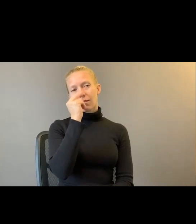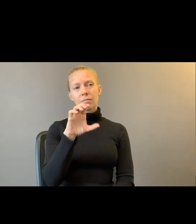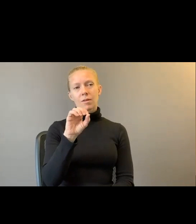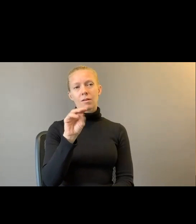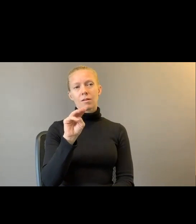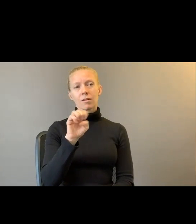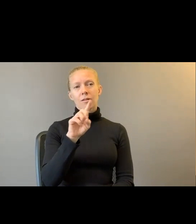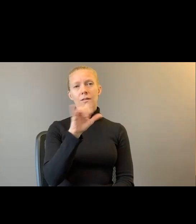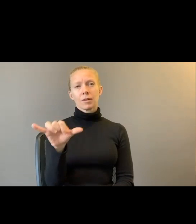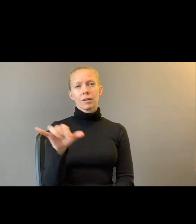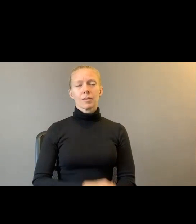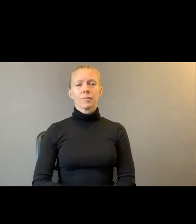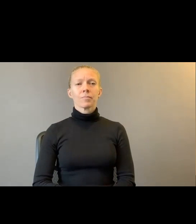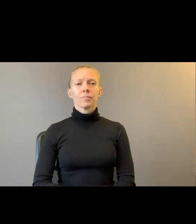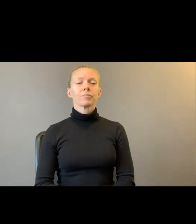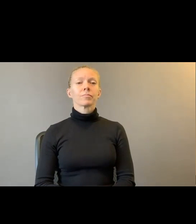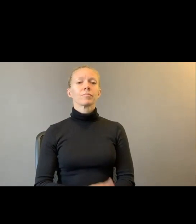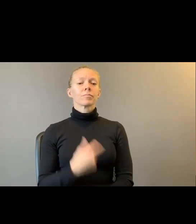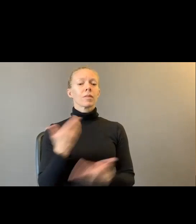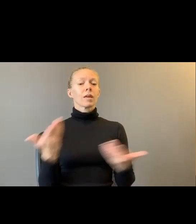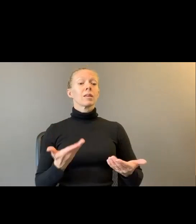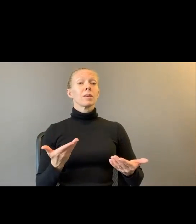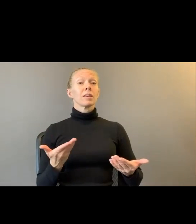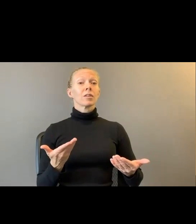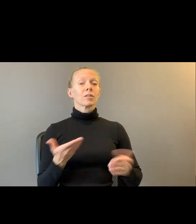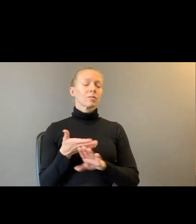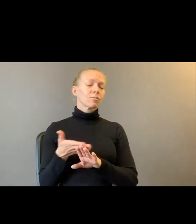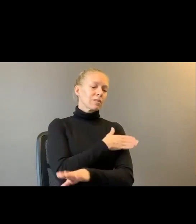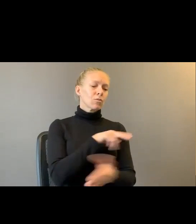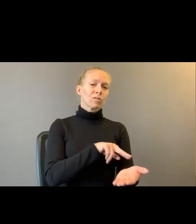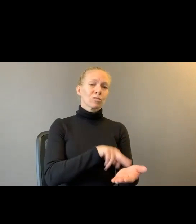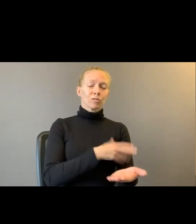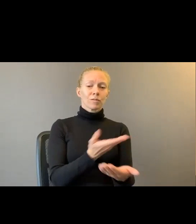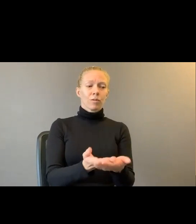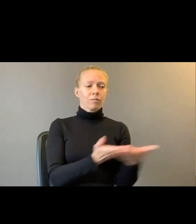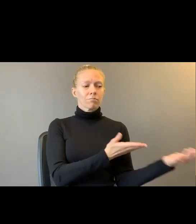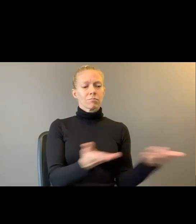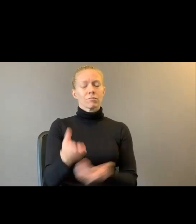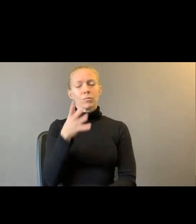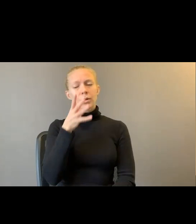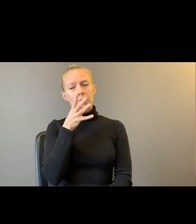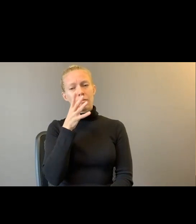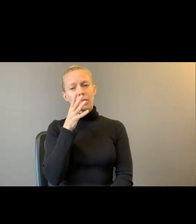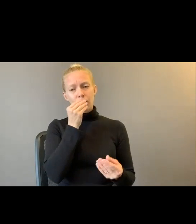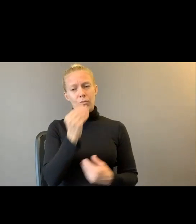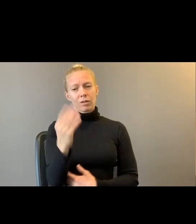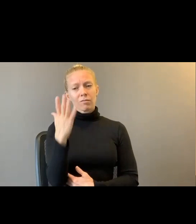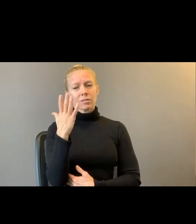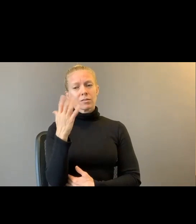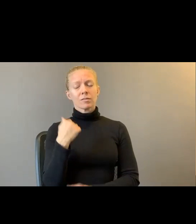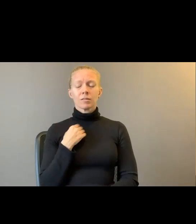I am here before the nurse brings my mother breakfast. I study her body,